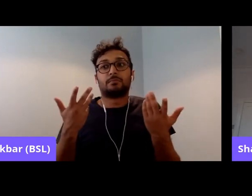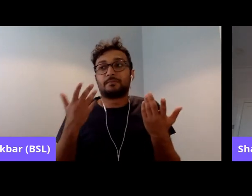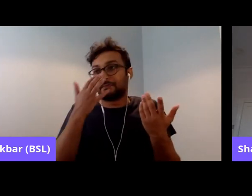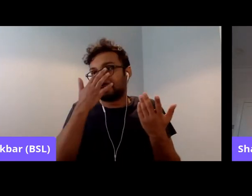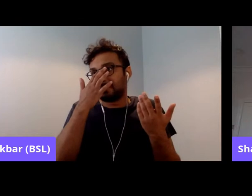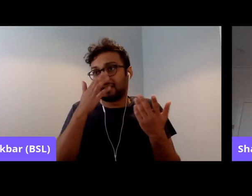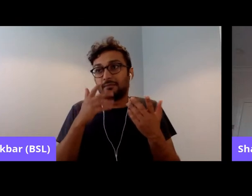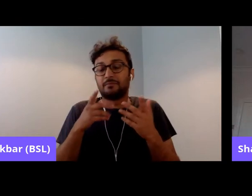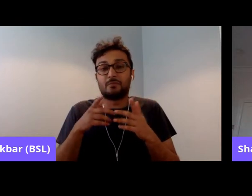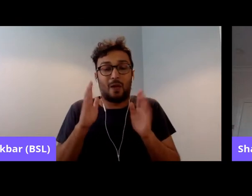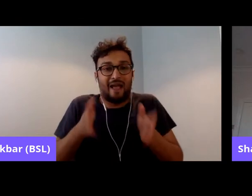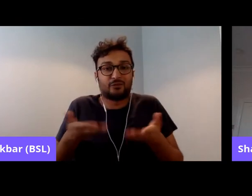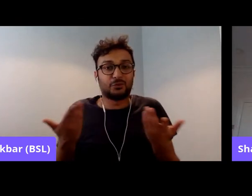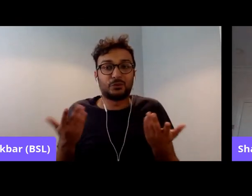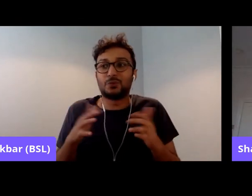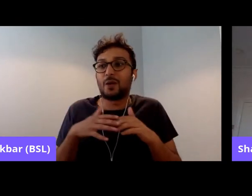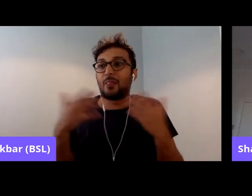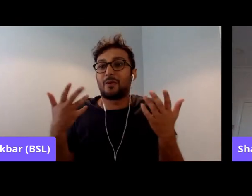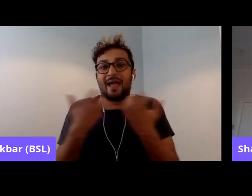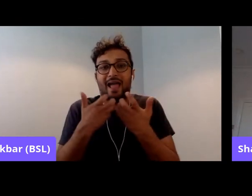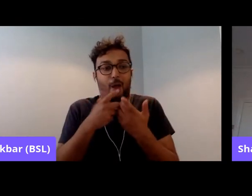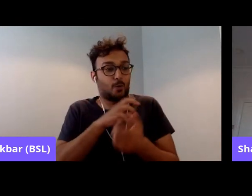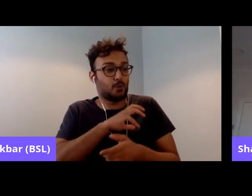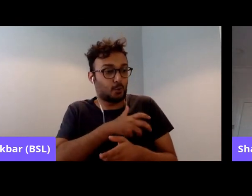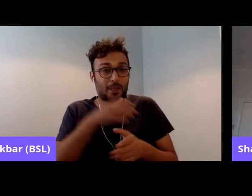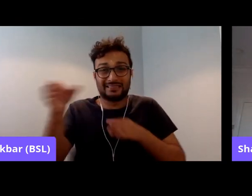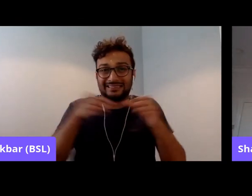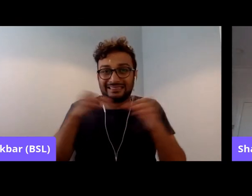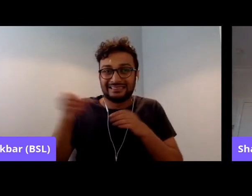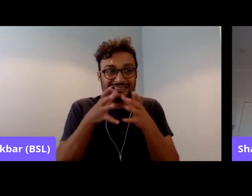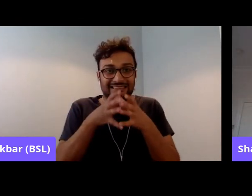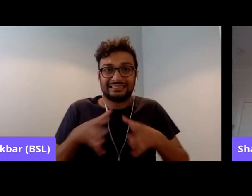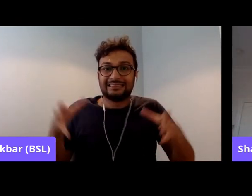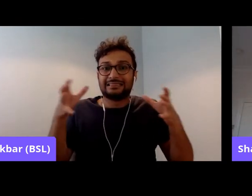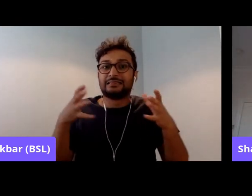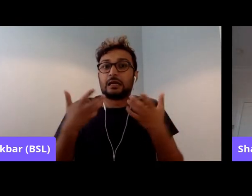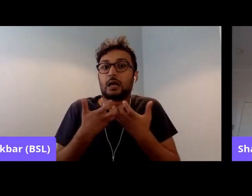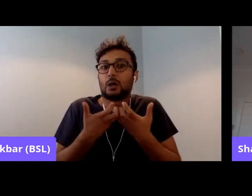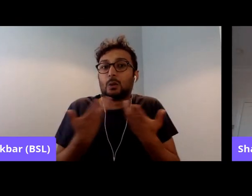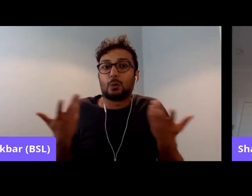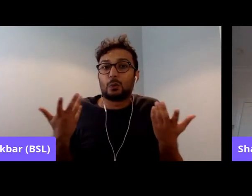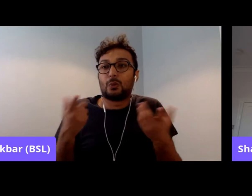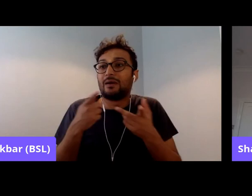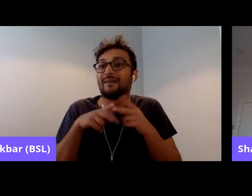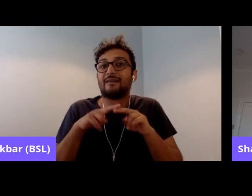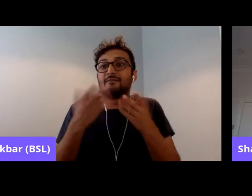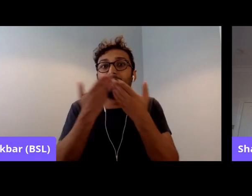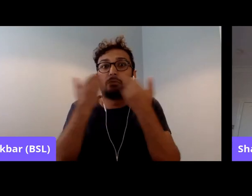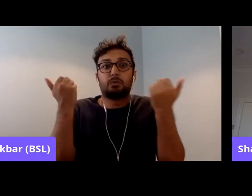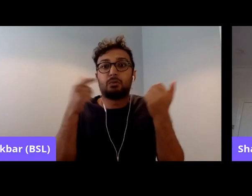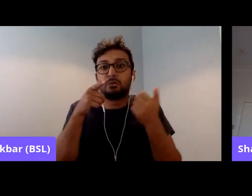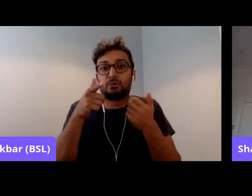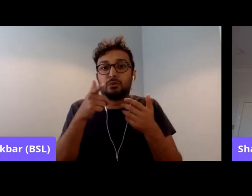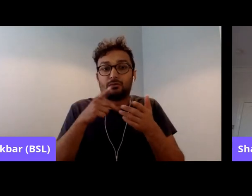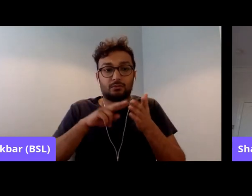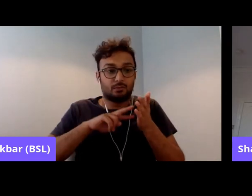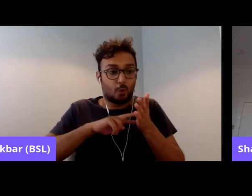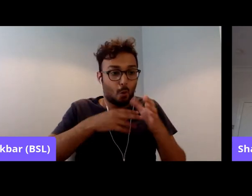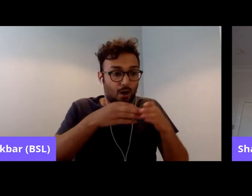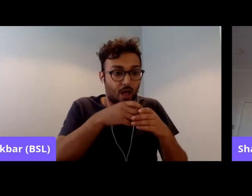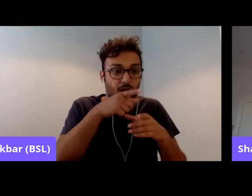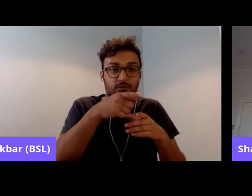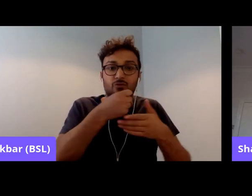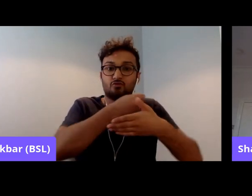going to, um, expand our membership, um, and our base if we don't actually, um, organize both from a grassroots level, um,